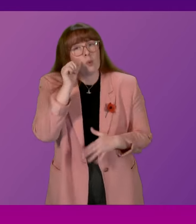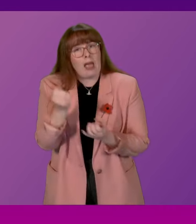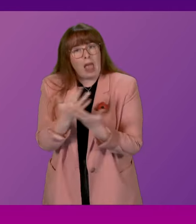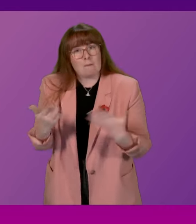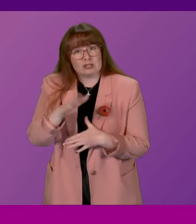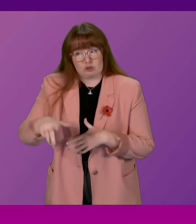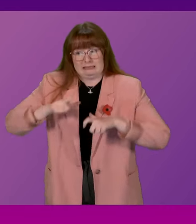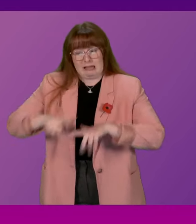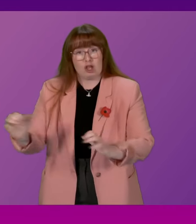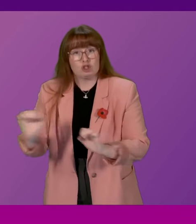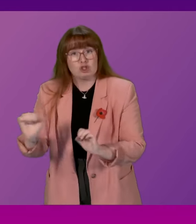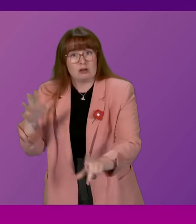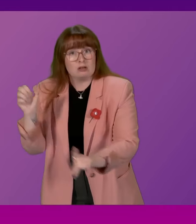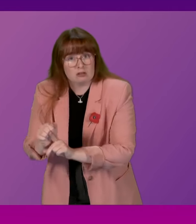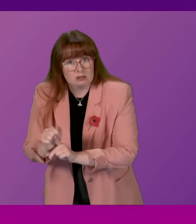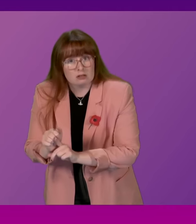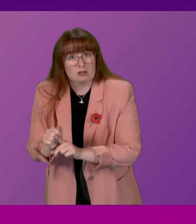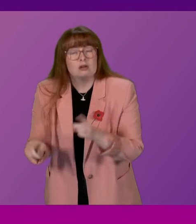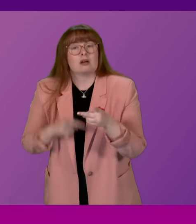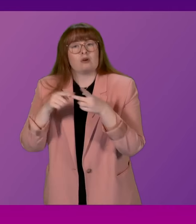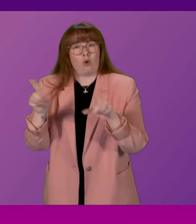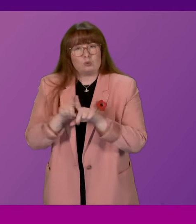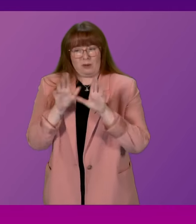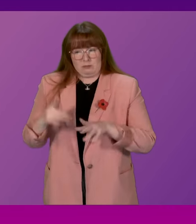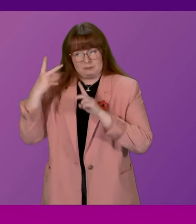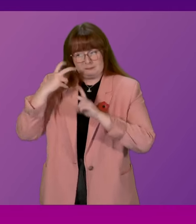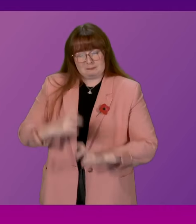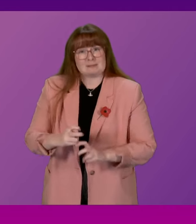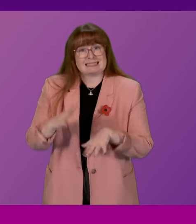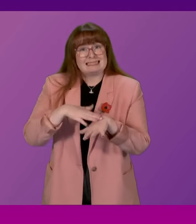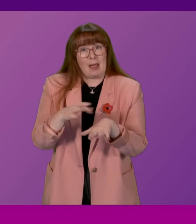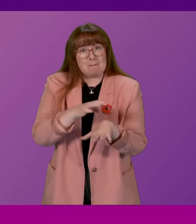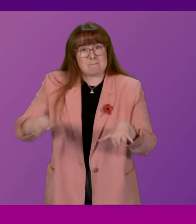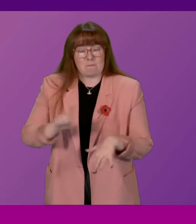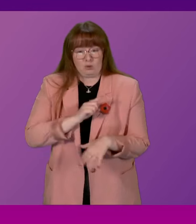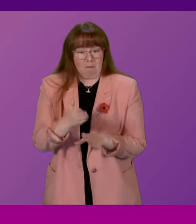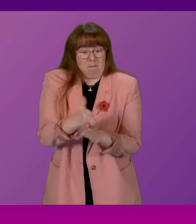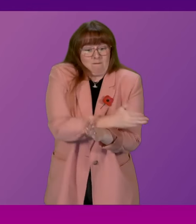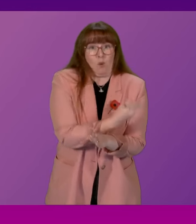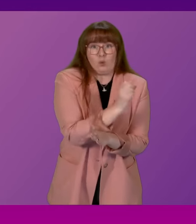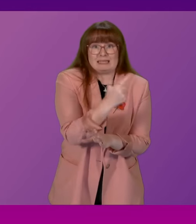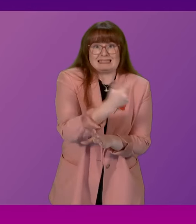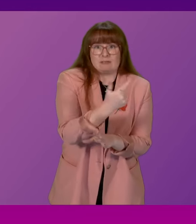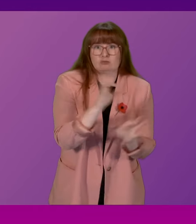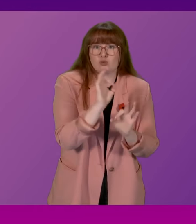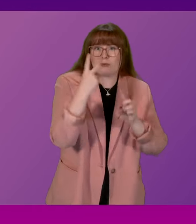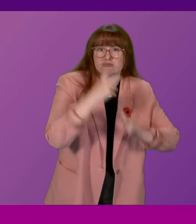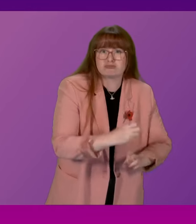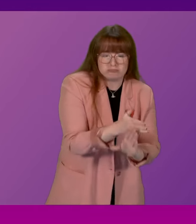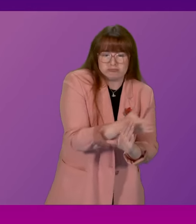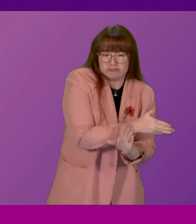identified? And do we actually also have to look at the time period? Because nobody before 2017 has been looked at at all.